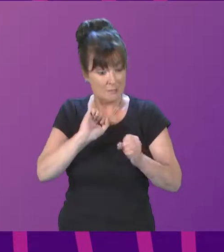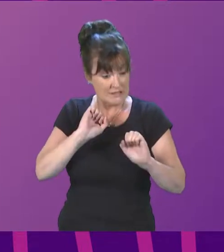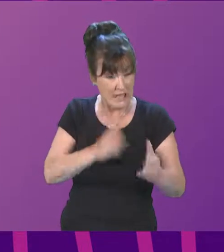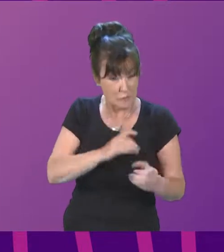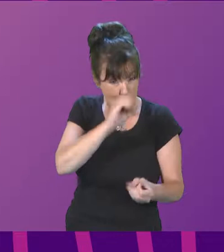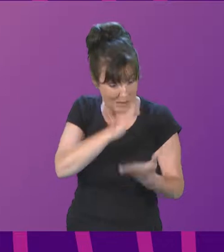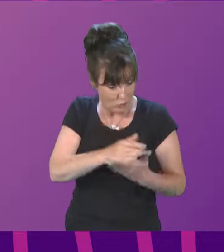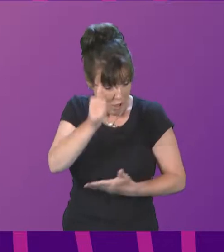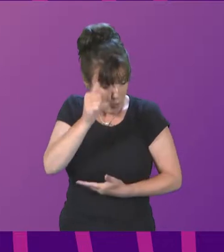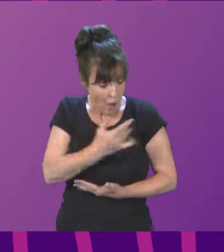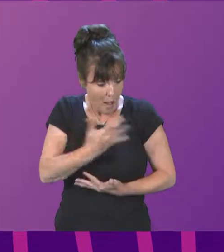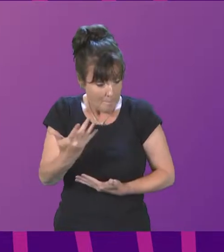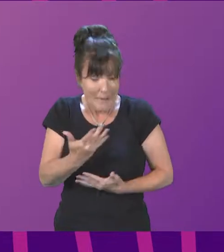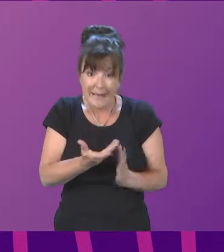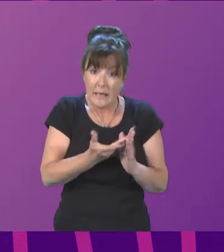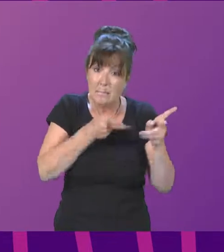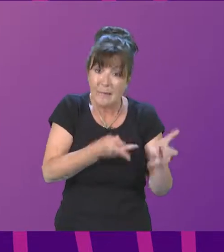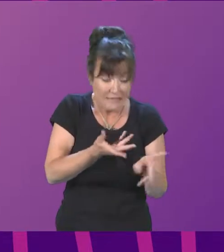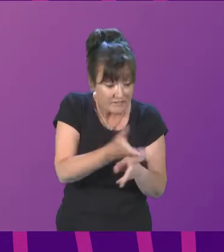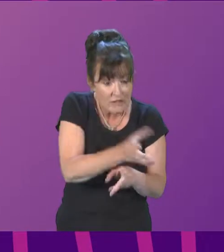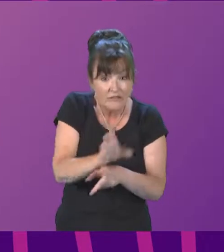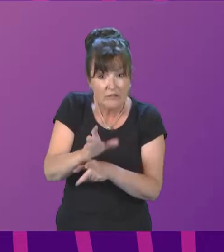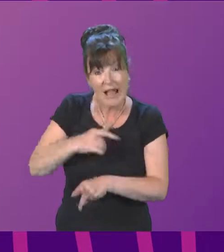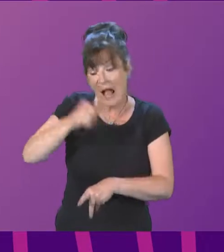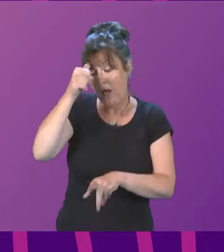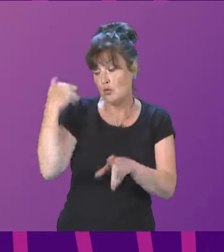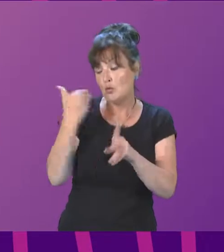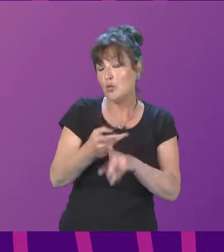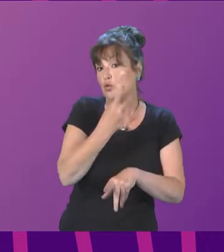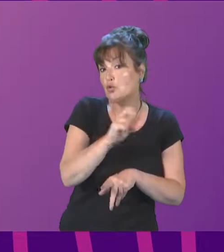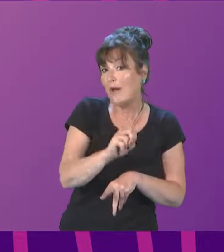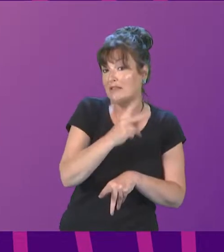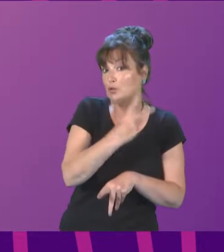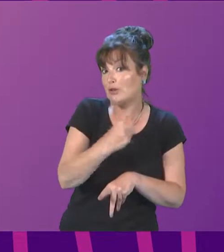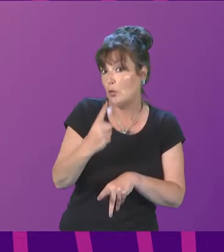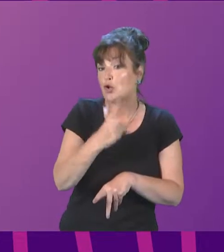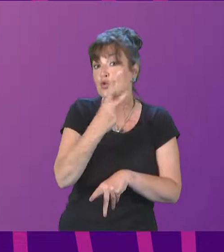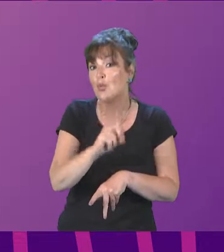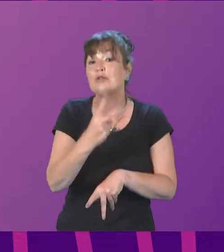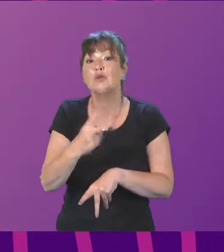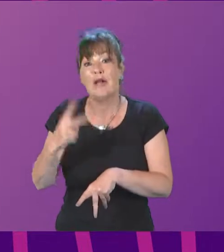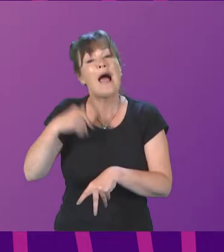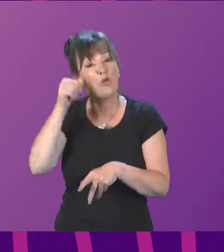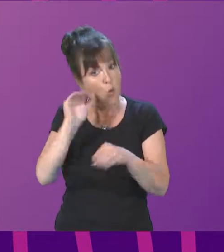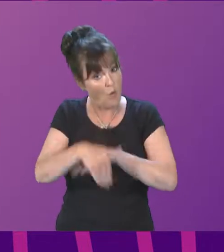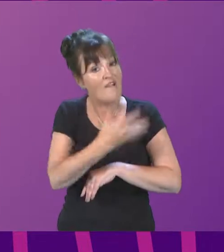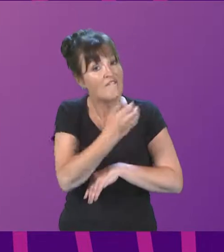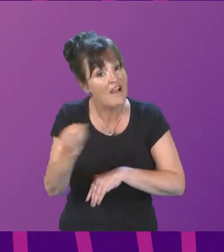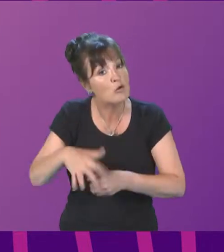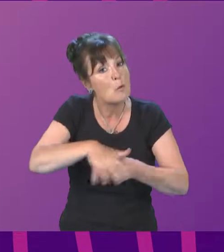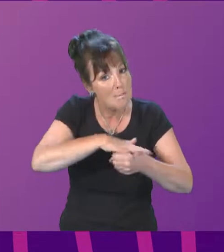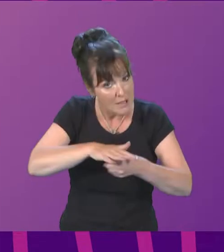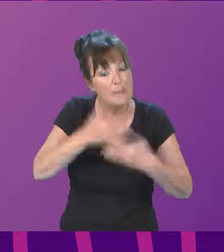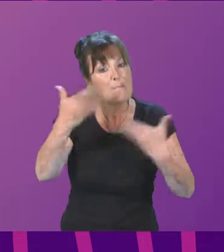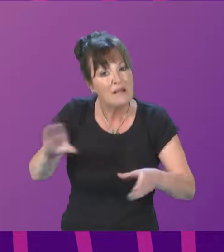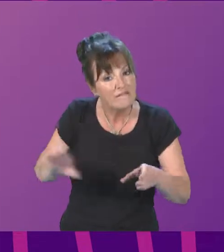So, I know that over the course of 2021-2022, over 500 placements were indeed funded. But